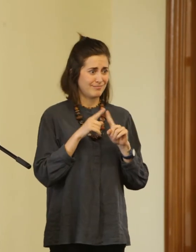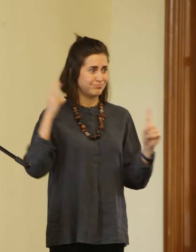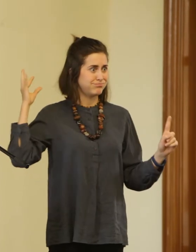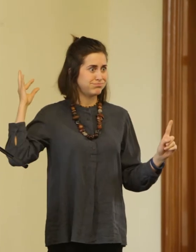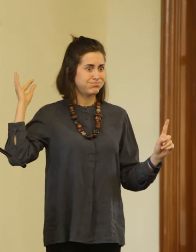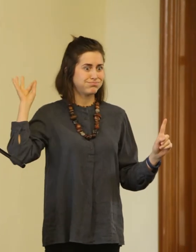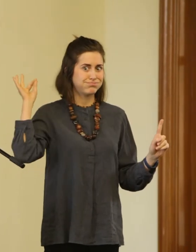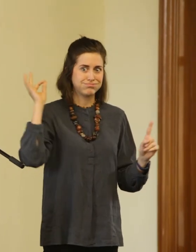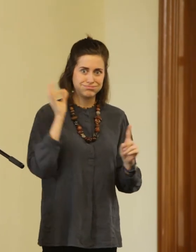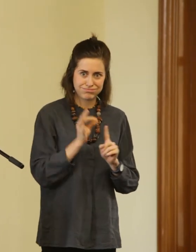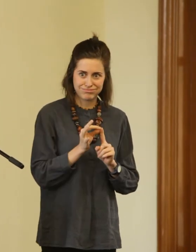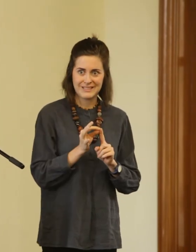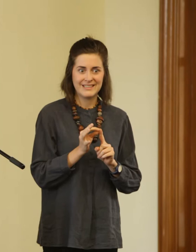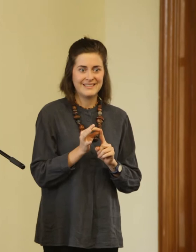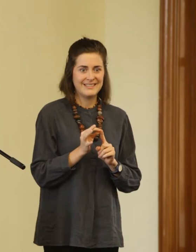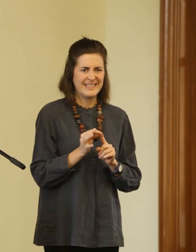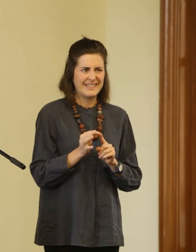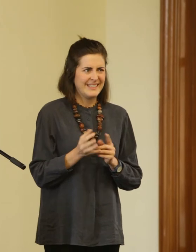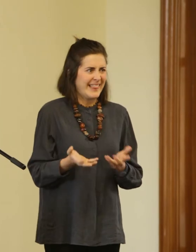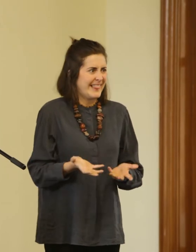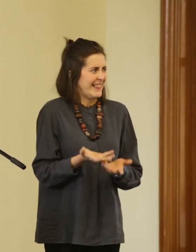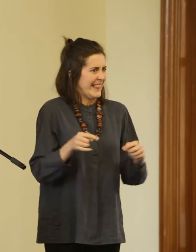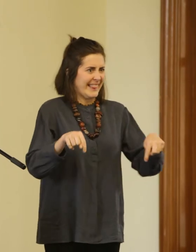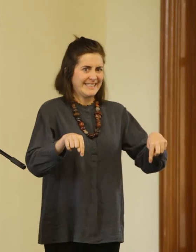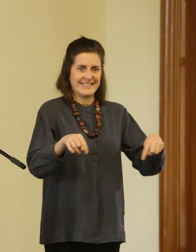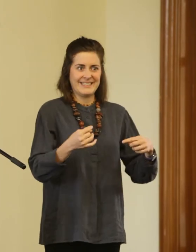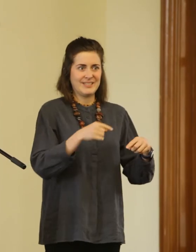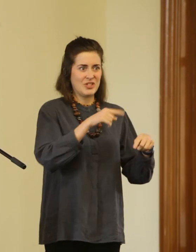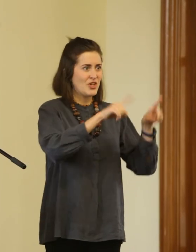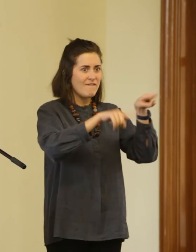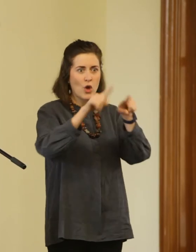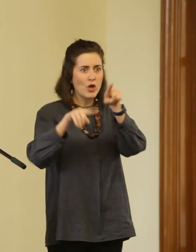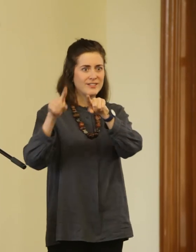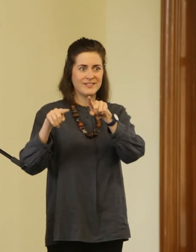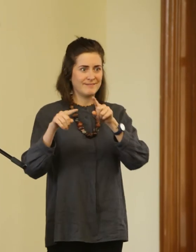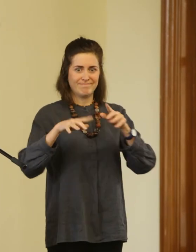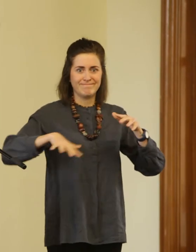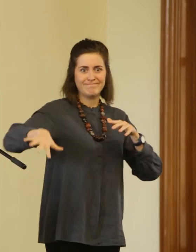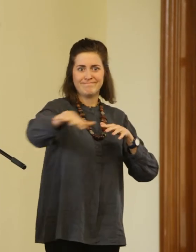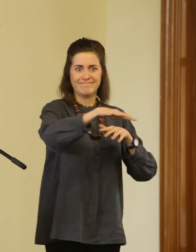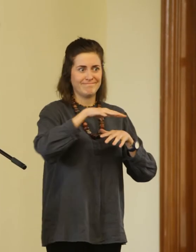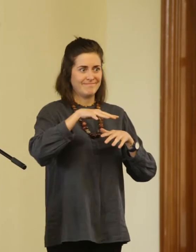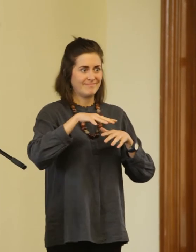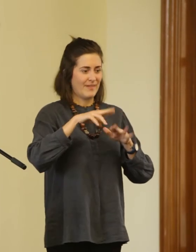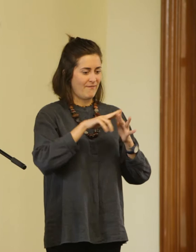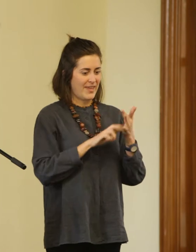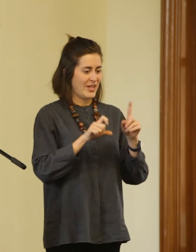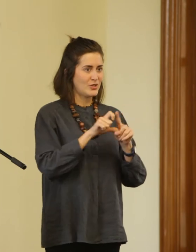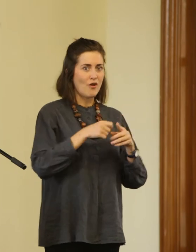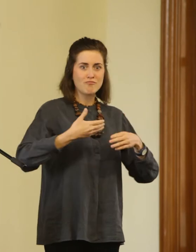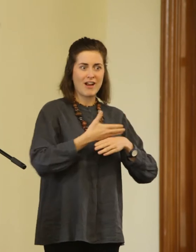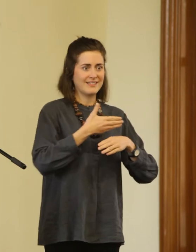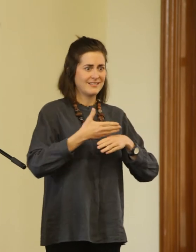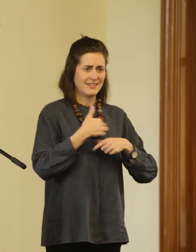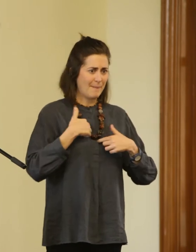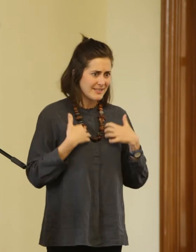since this diverse field of practice has been in the same room and I for one am really excited